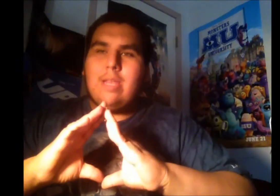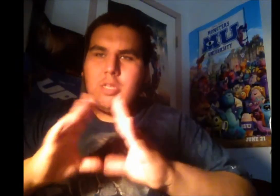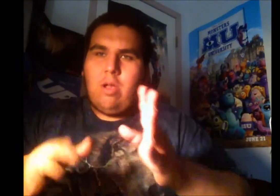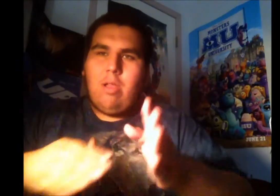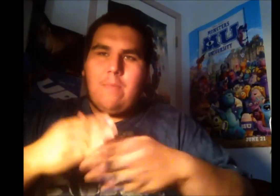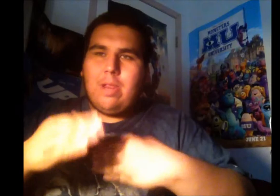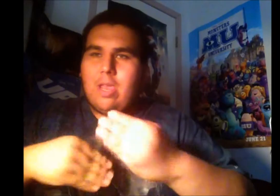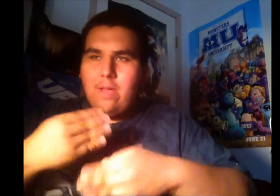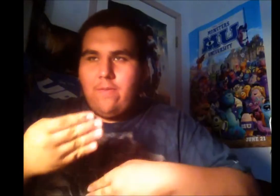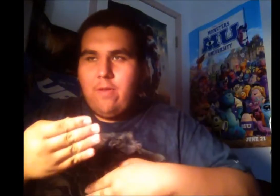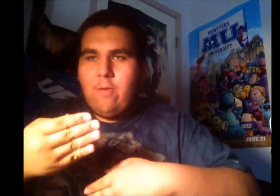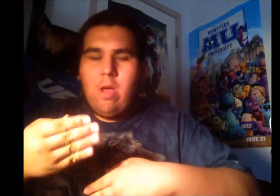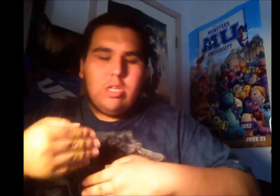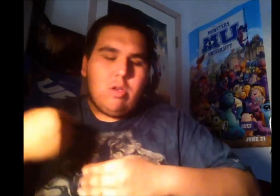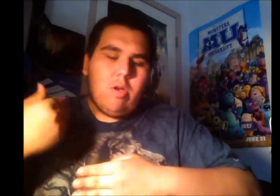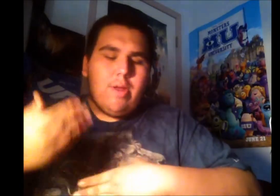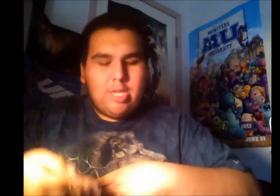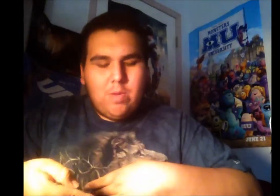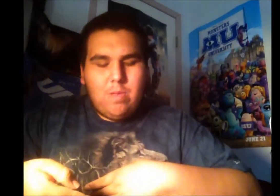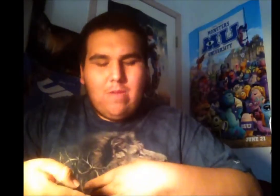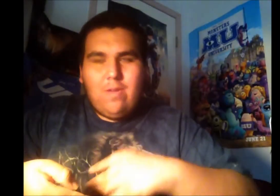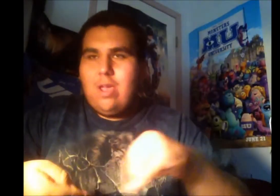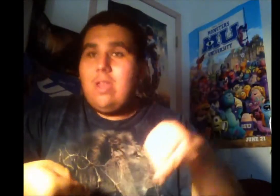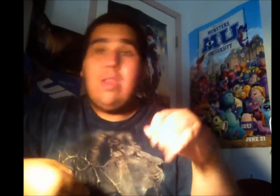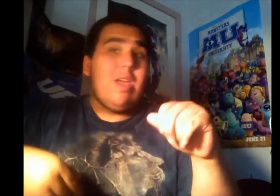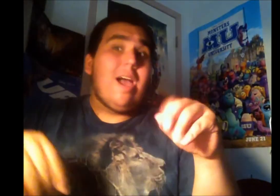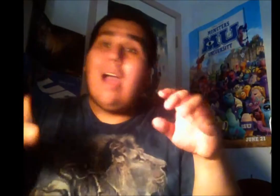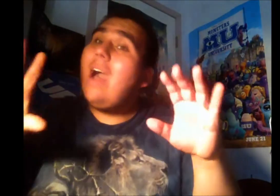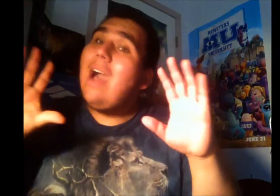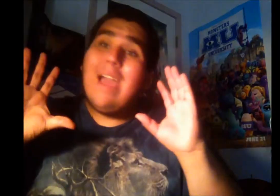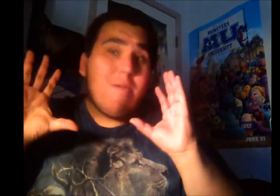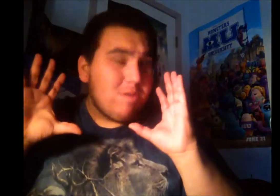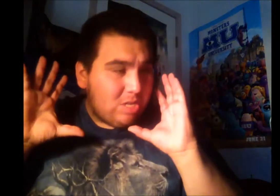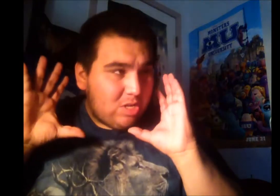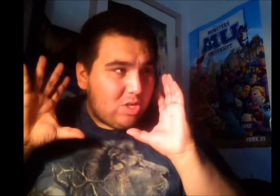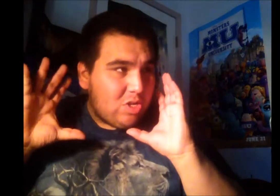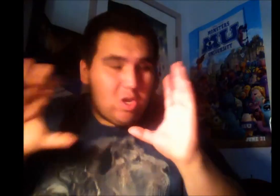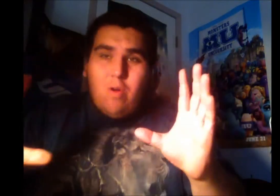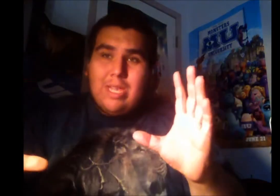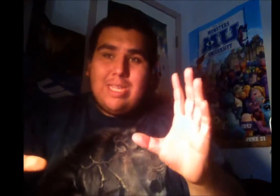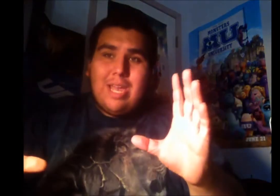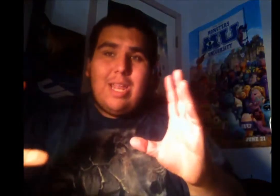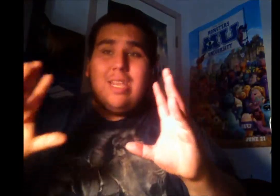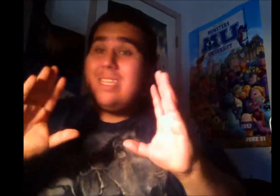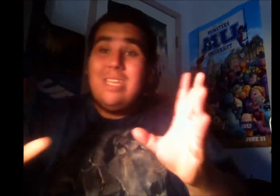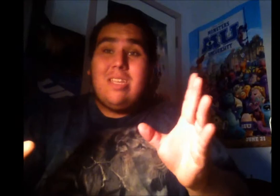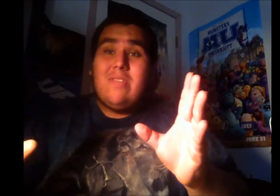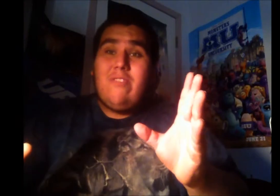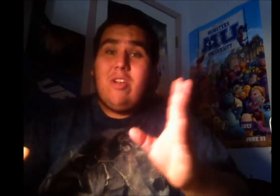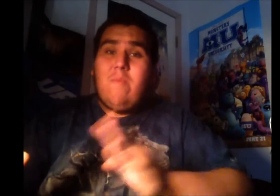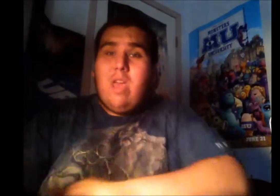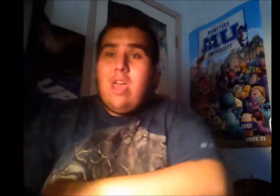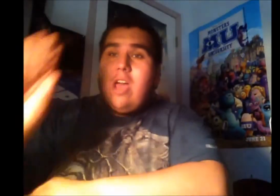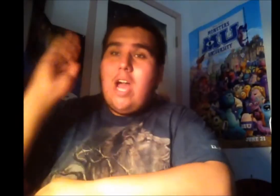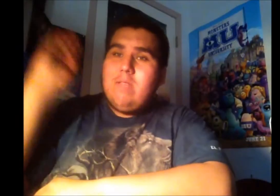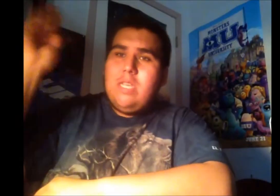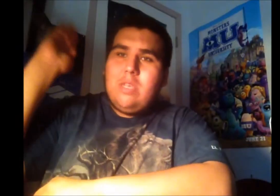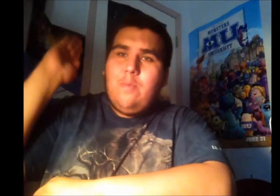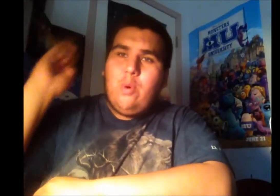that's all I'm going to give you. So going into Oblivion, I was so excited to see this film. I was disappointed,